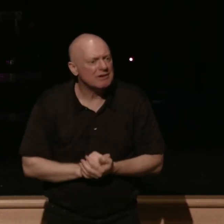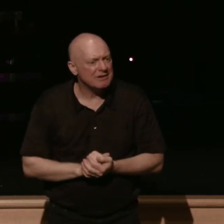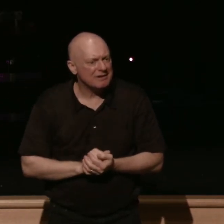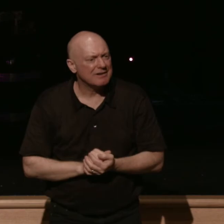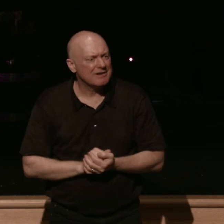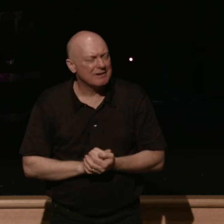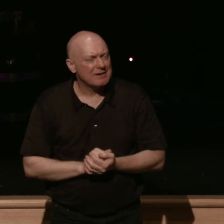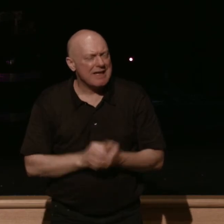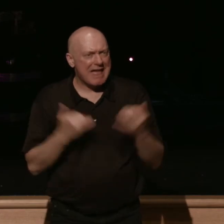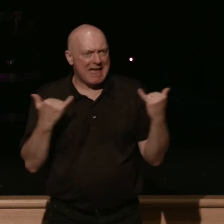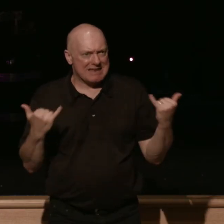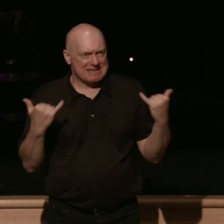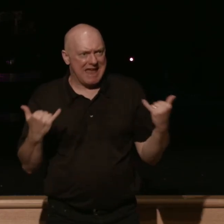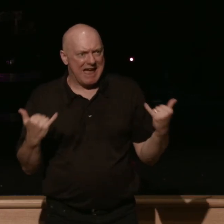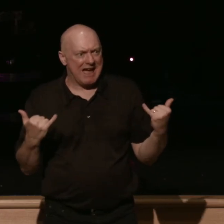now in a room this size